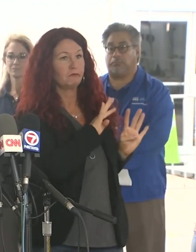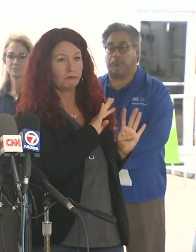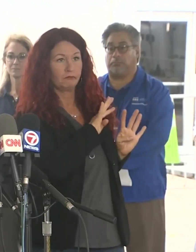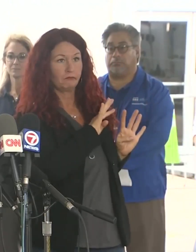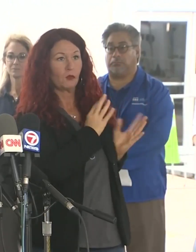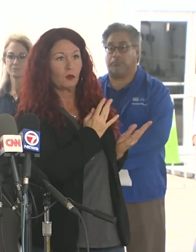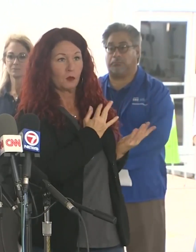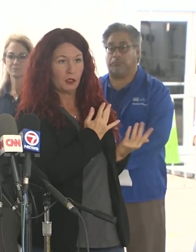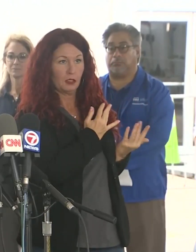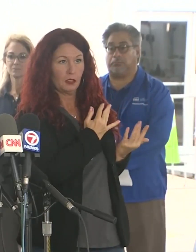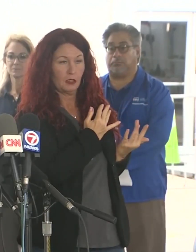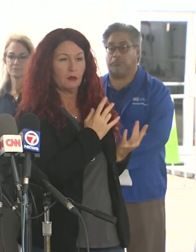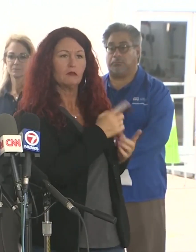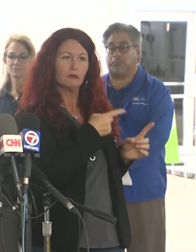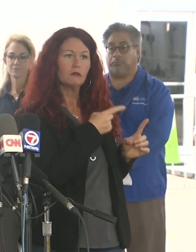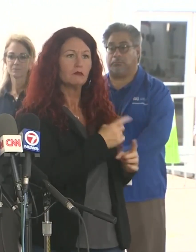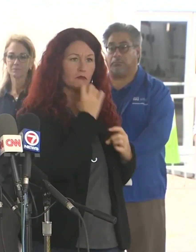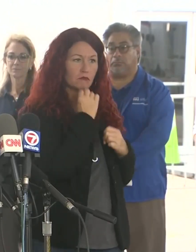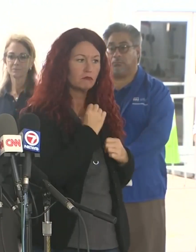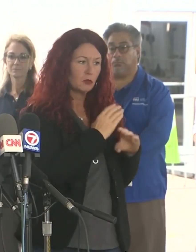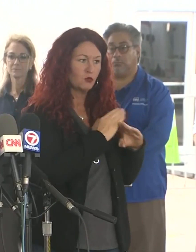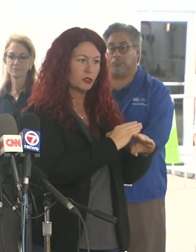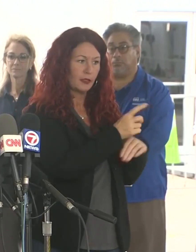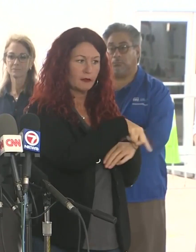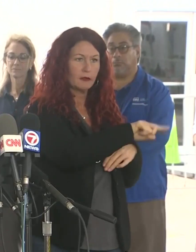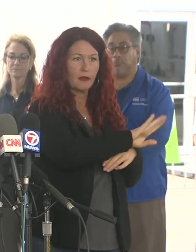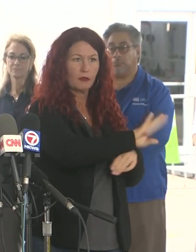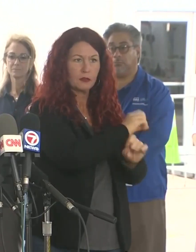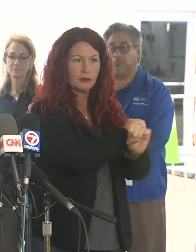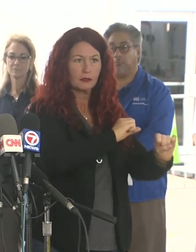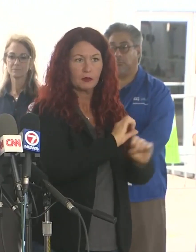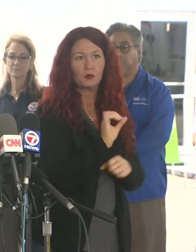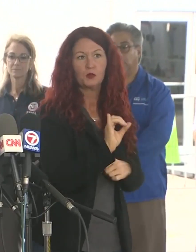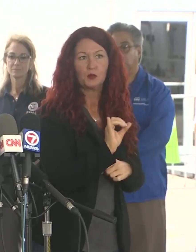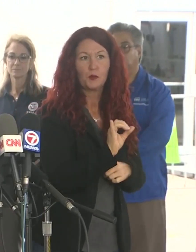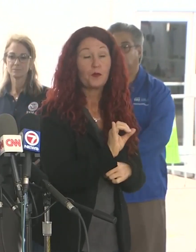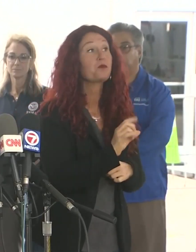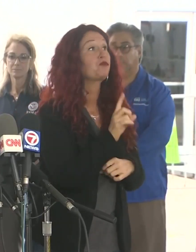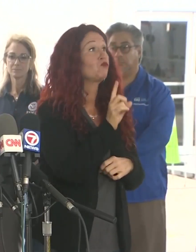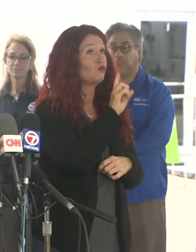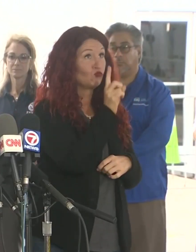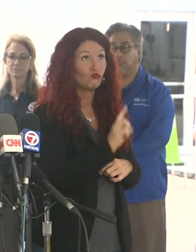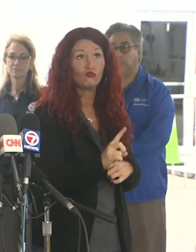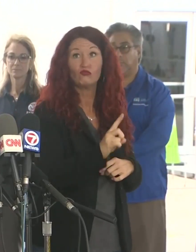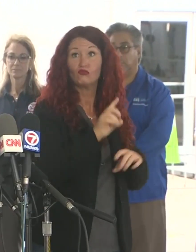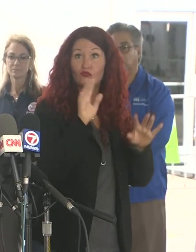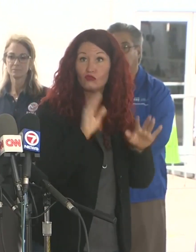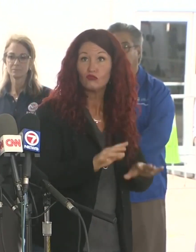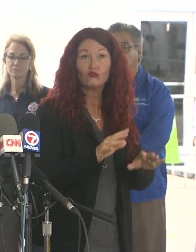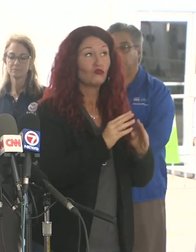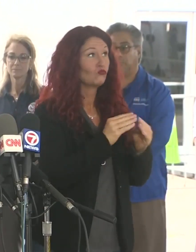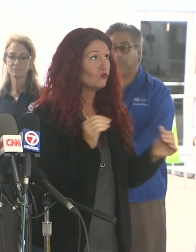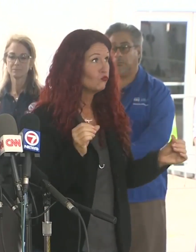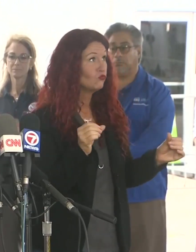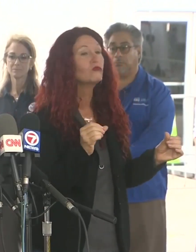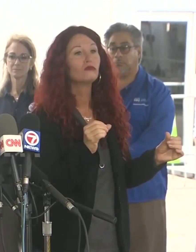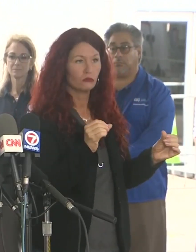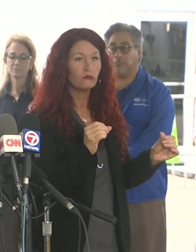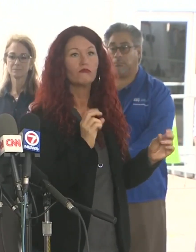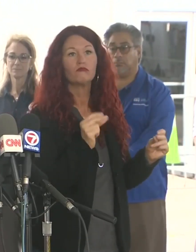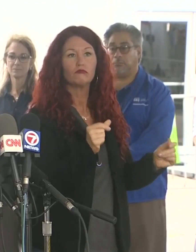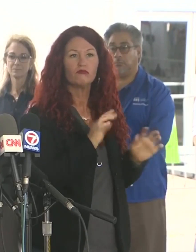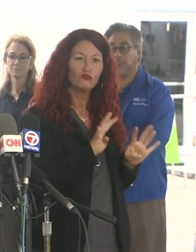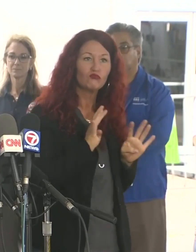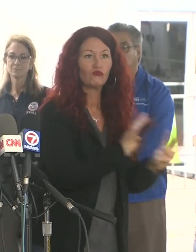responders. They resumed as soon as it was safe to do so, and we have a meteorologist embedded in the team right